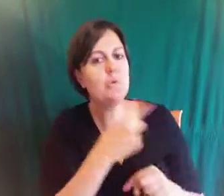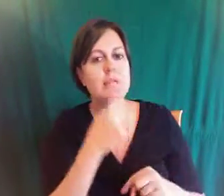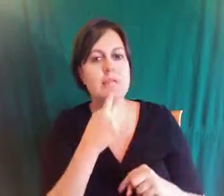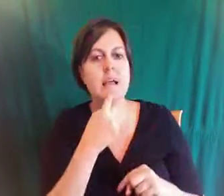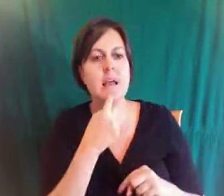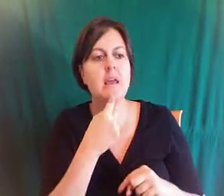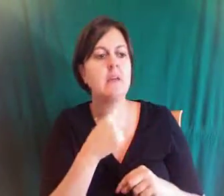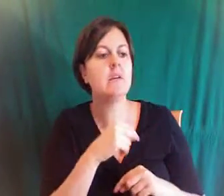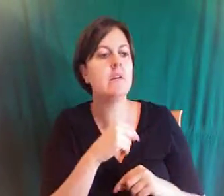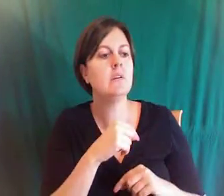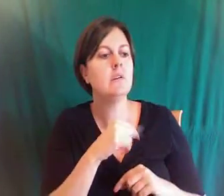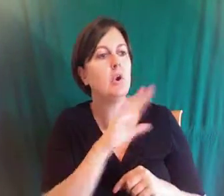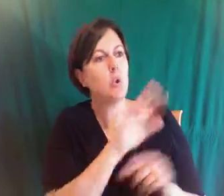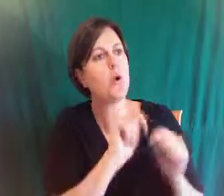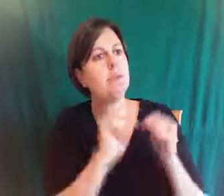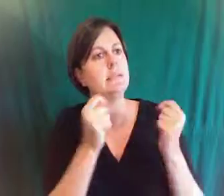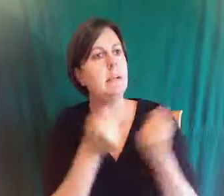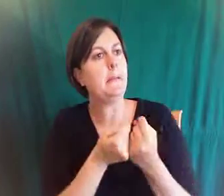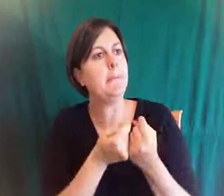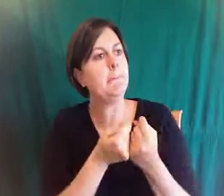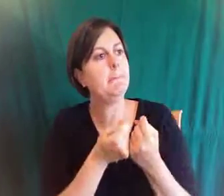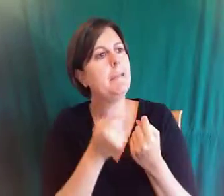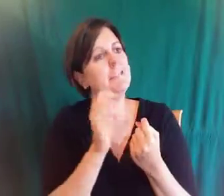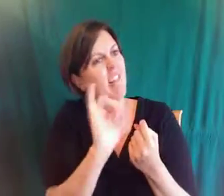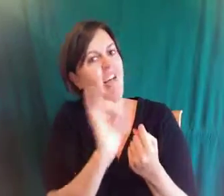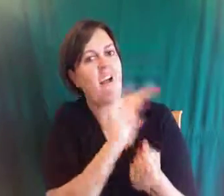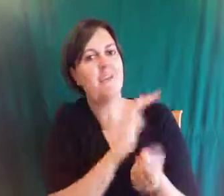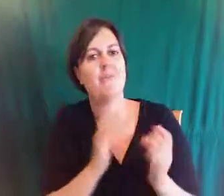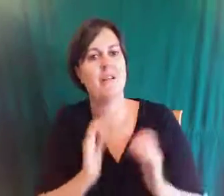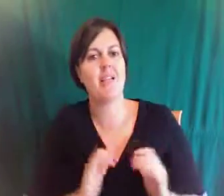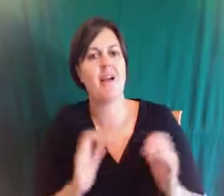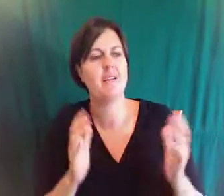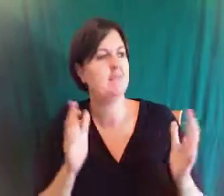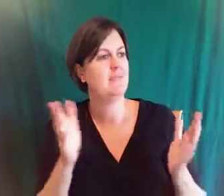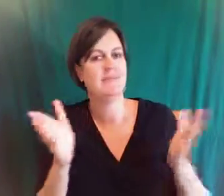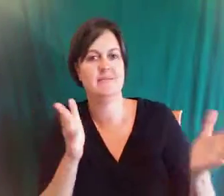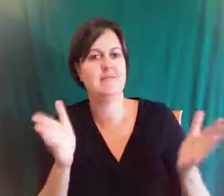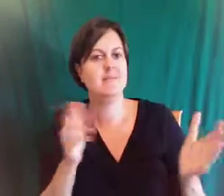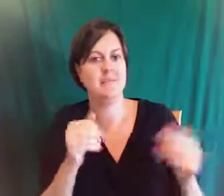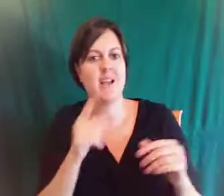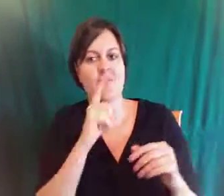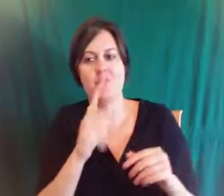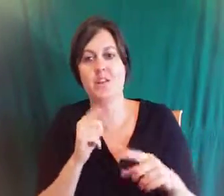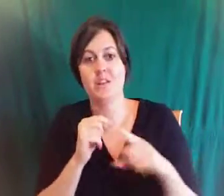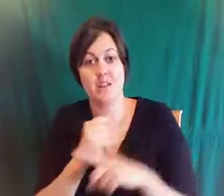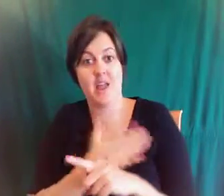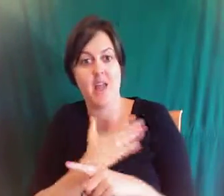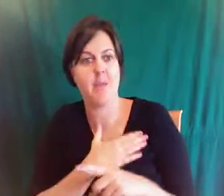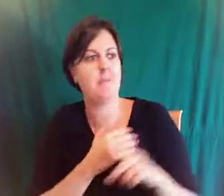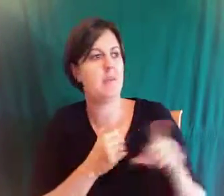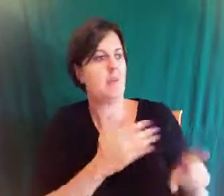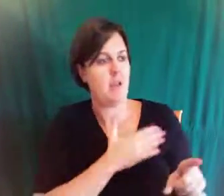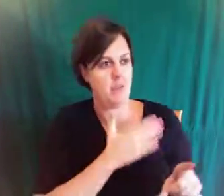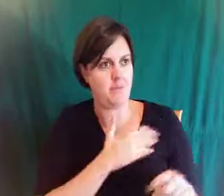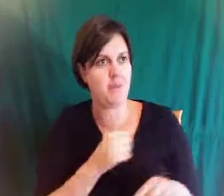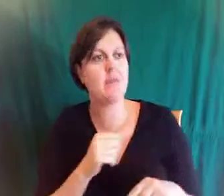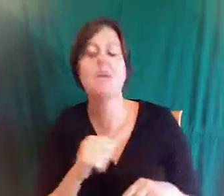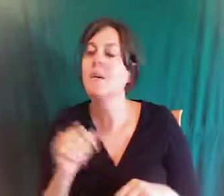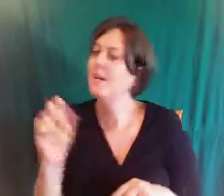your clients as big as your clients are your clients right right and you know i have two teams i'm going have my team on my